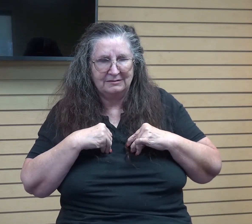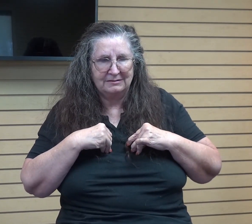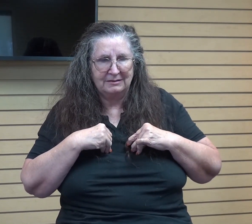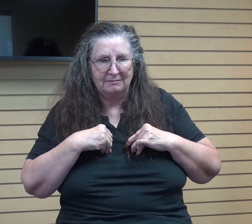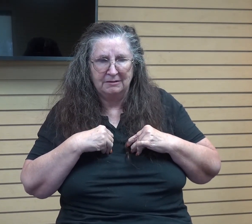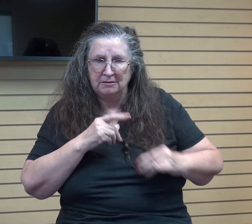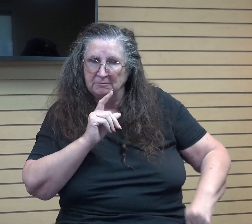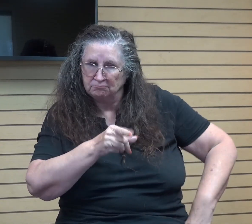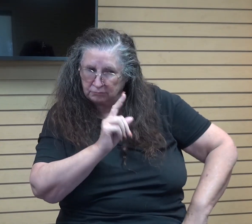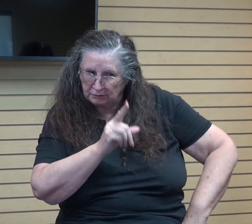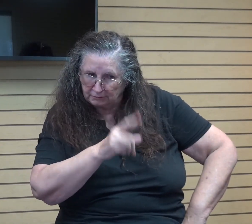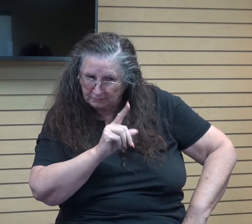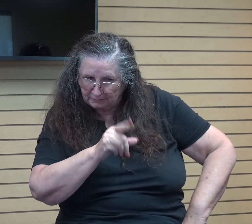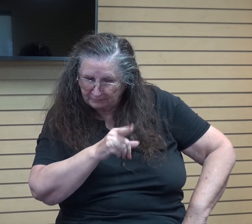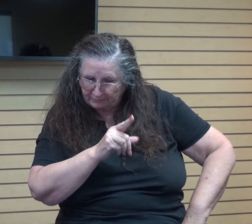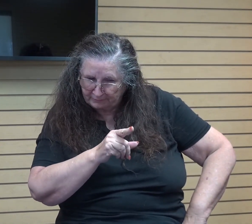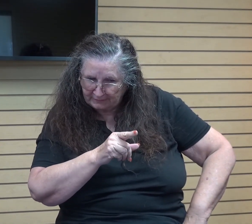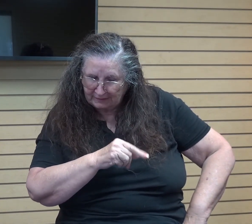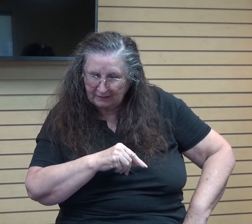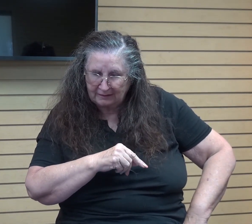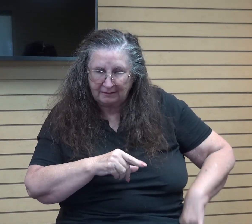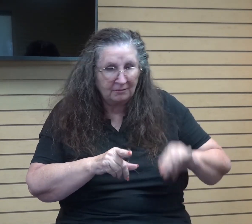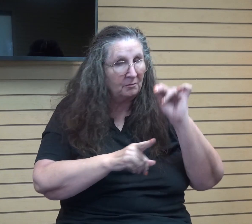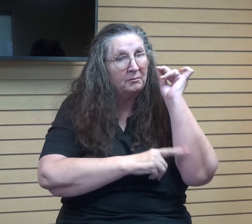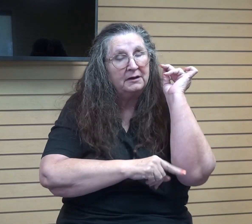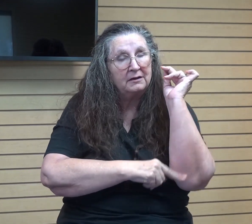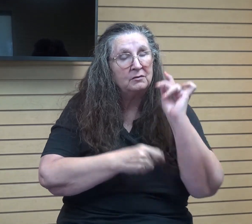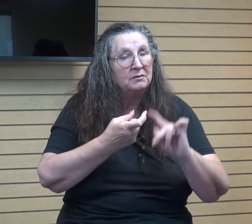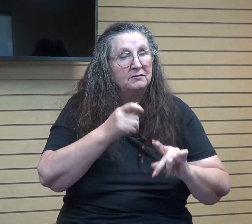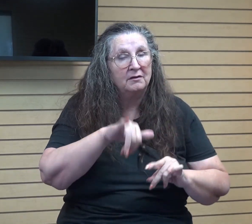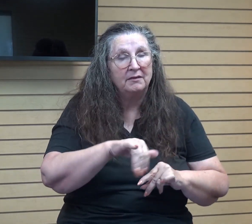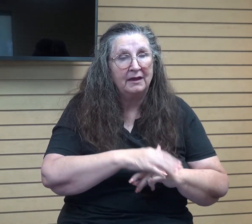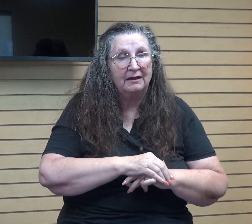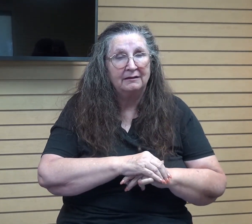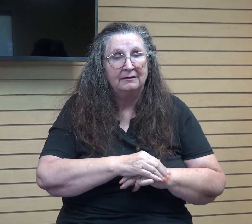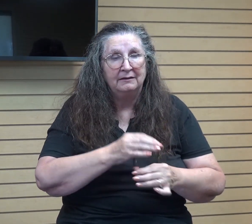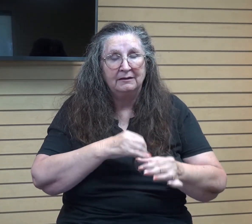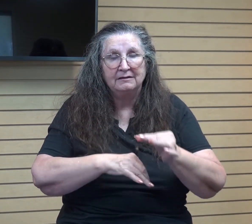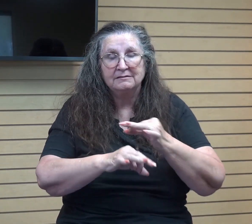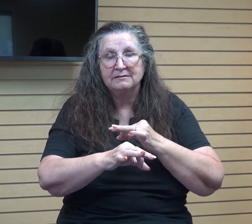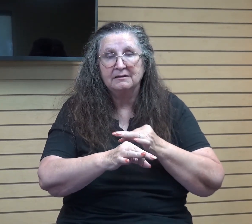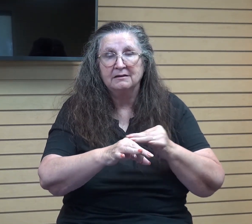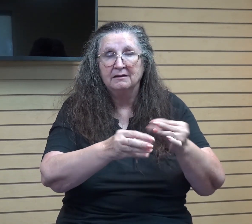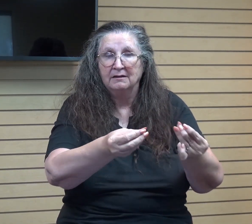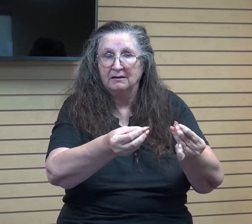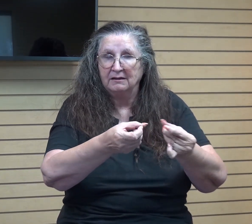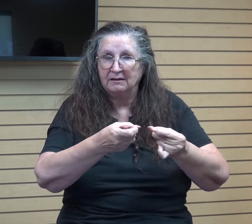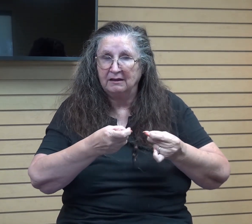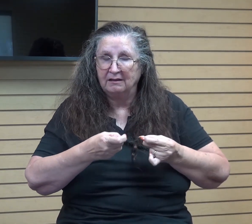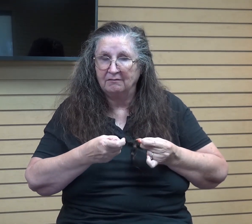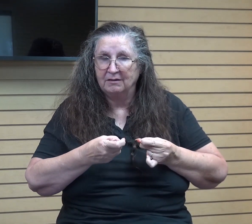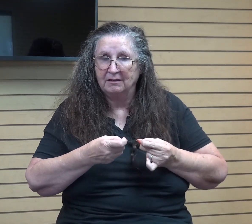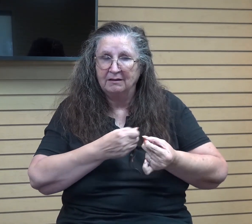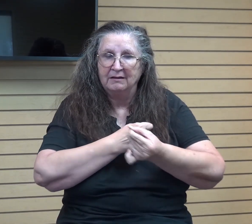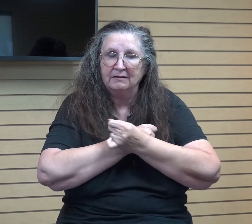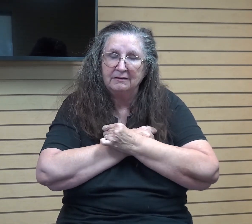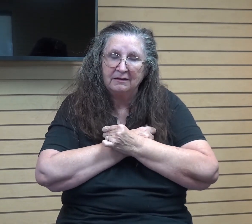you're in big trouble now or some punishment from this. Instead, I received these loving words from my father.